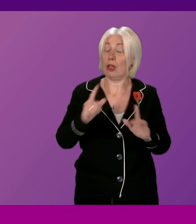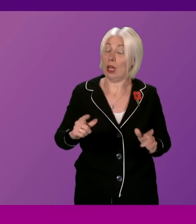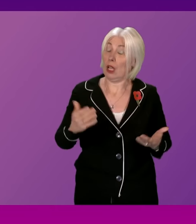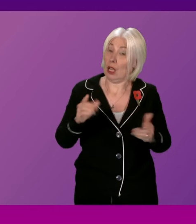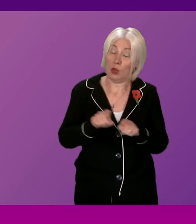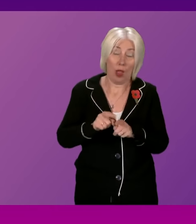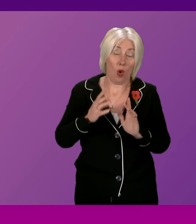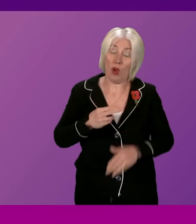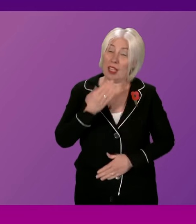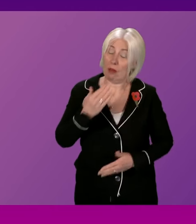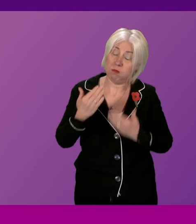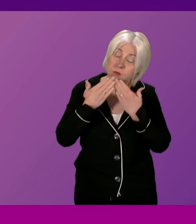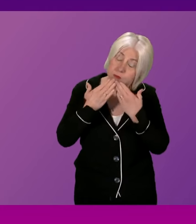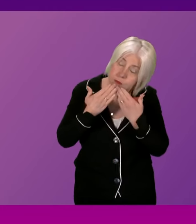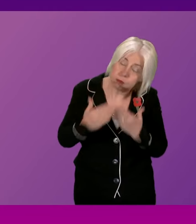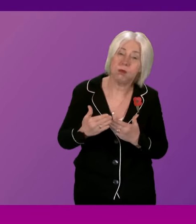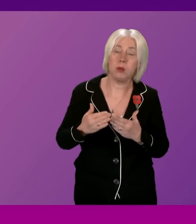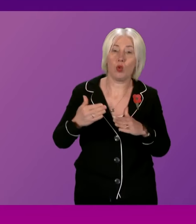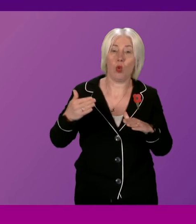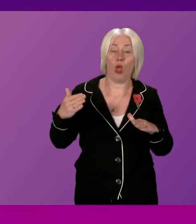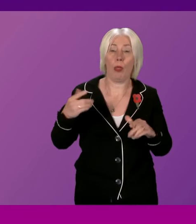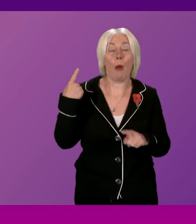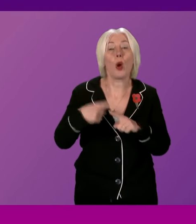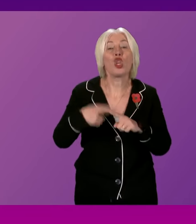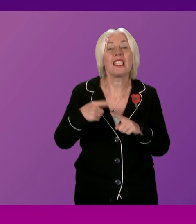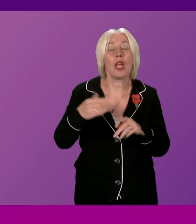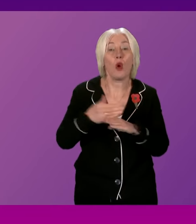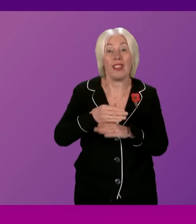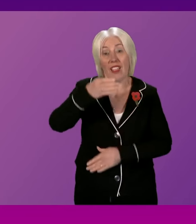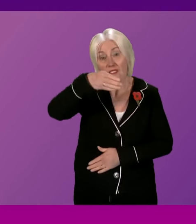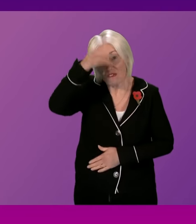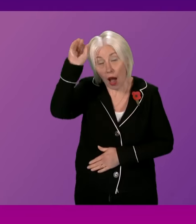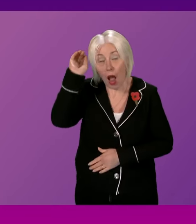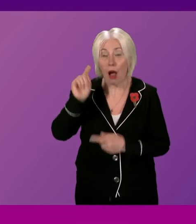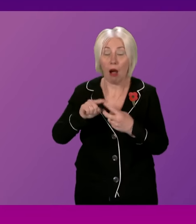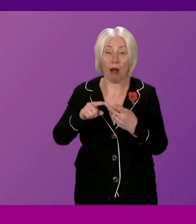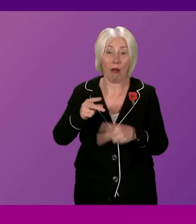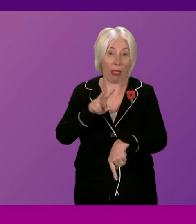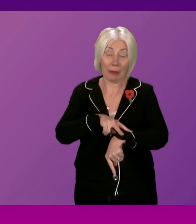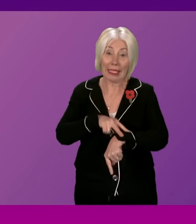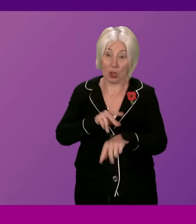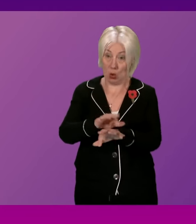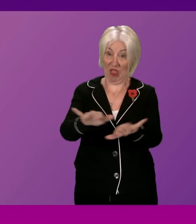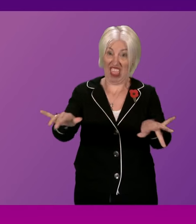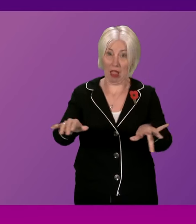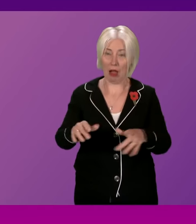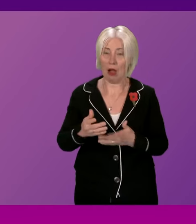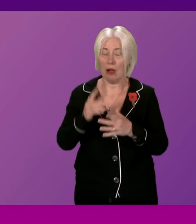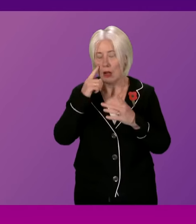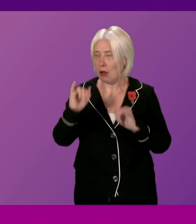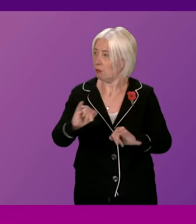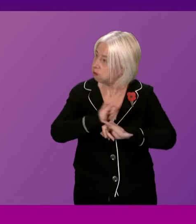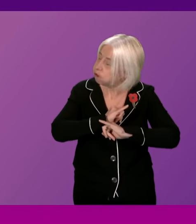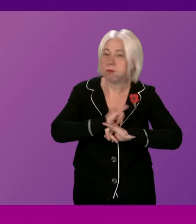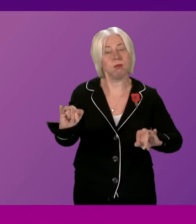to our emergency workers, in particular our fire officers and police officers who are on the front line and say just how despicable it